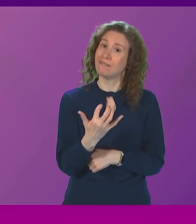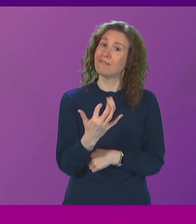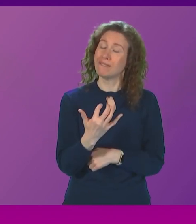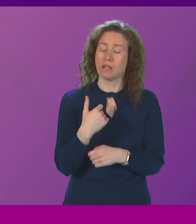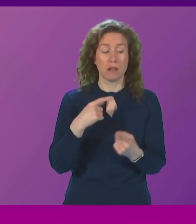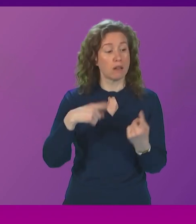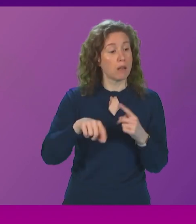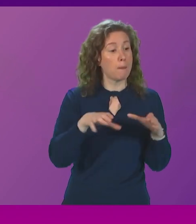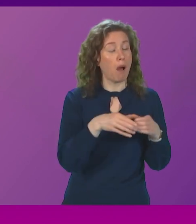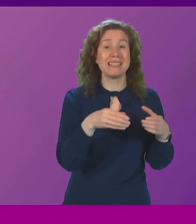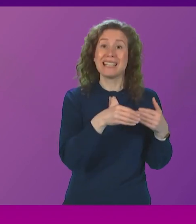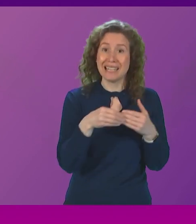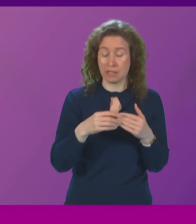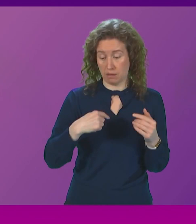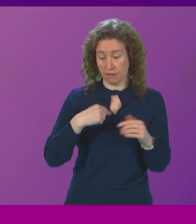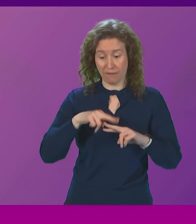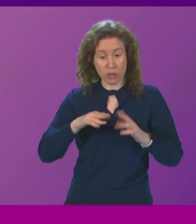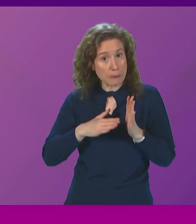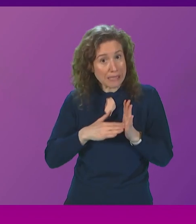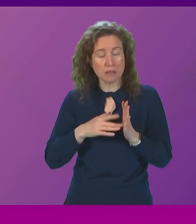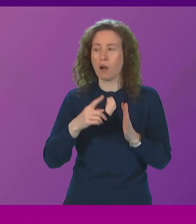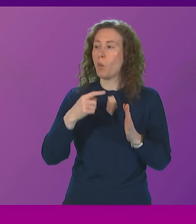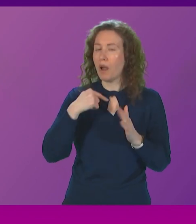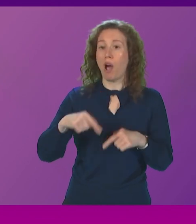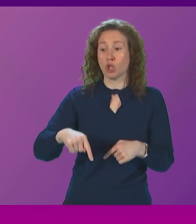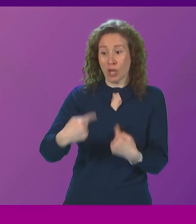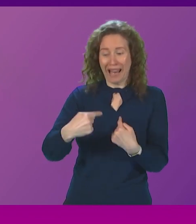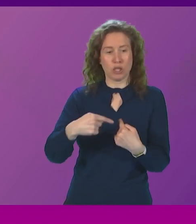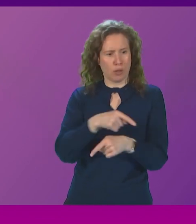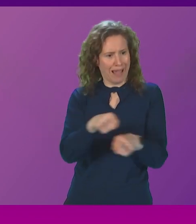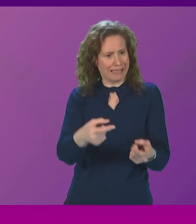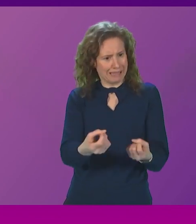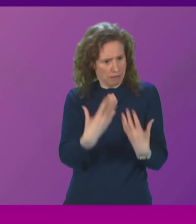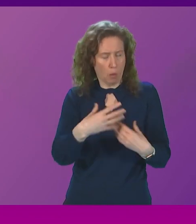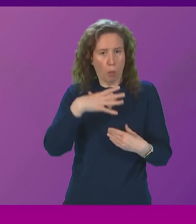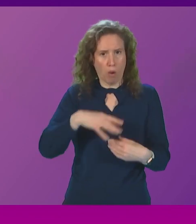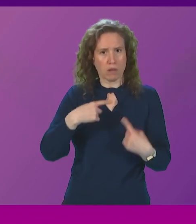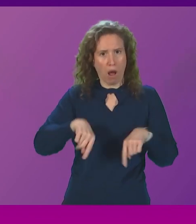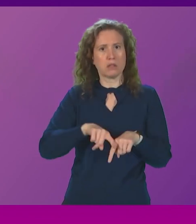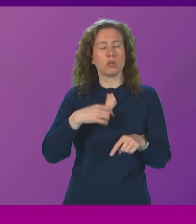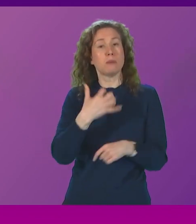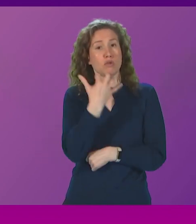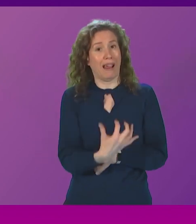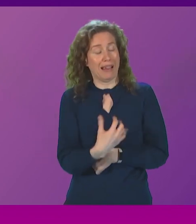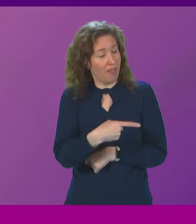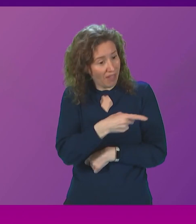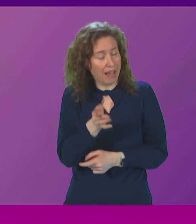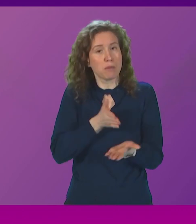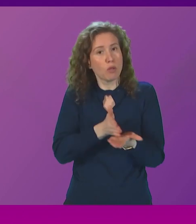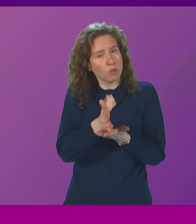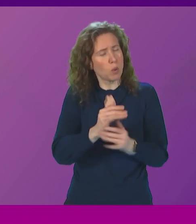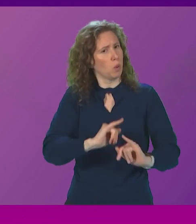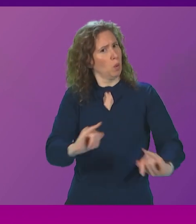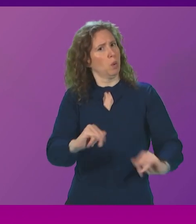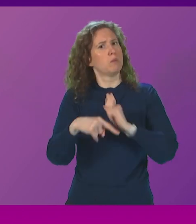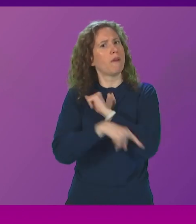party leaders me as first minister we were challenged to be brave by those with direct experience of poverty